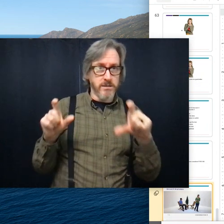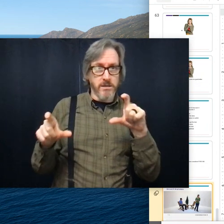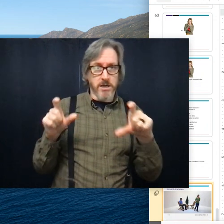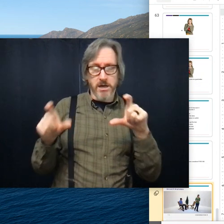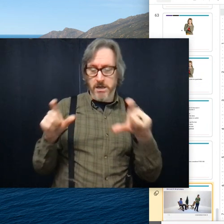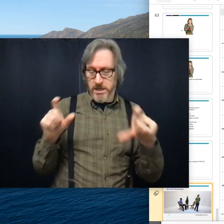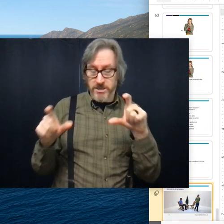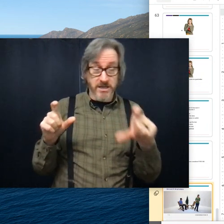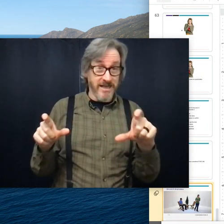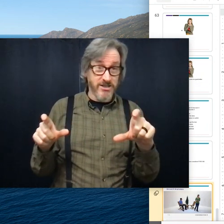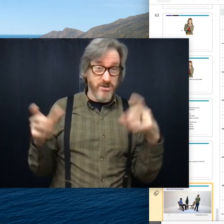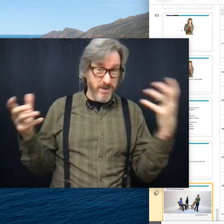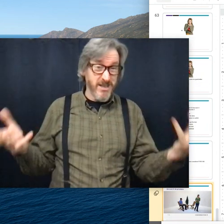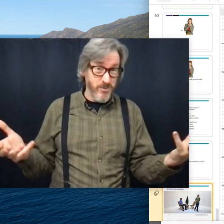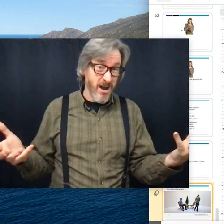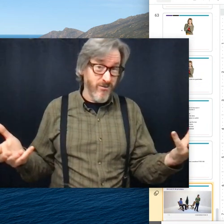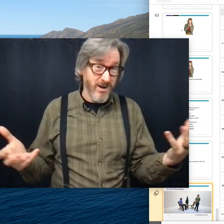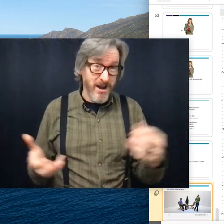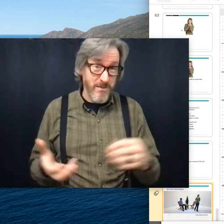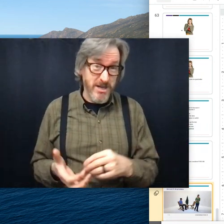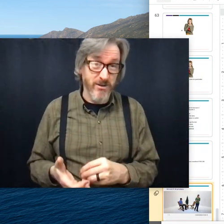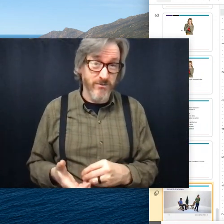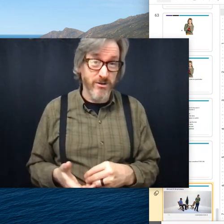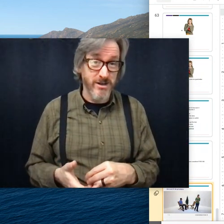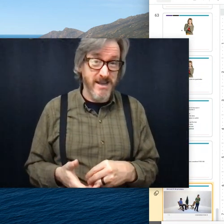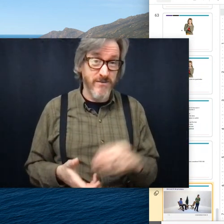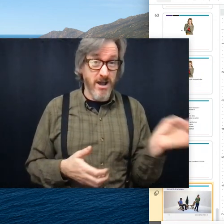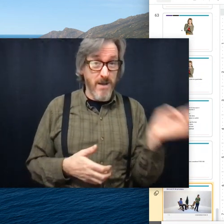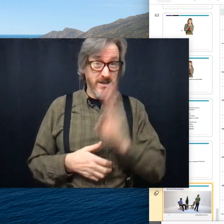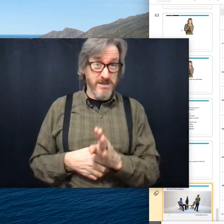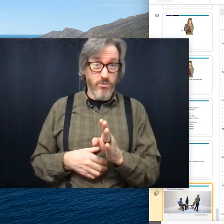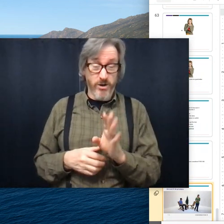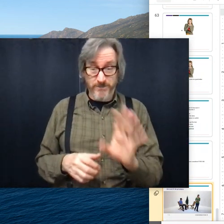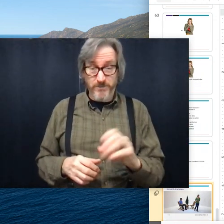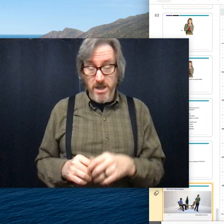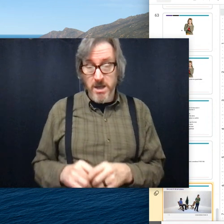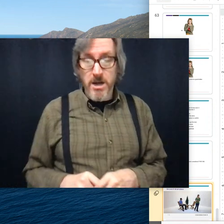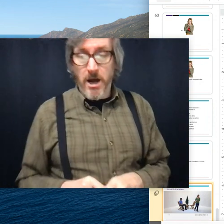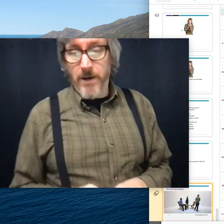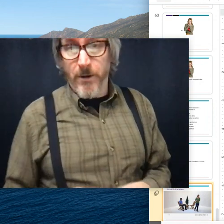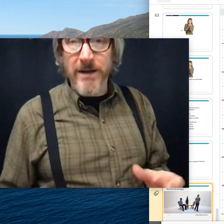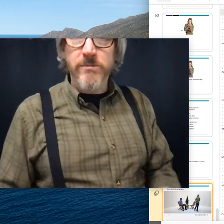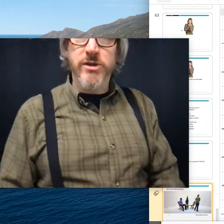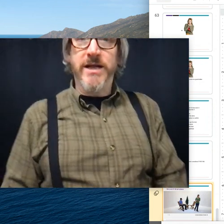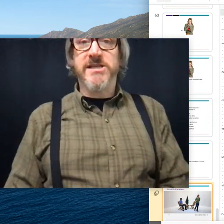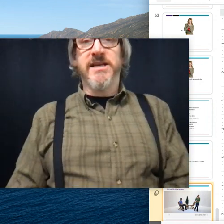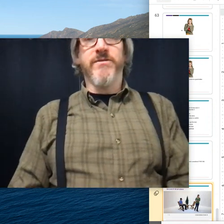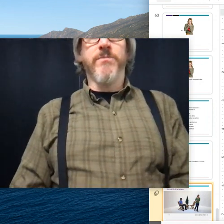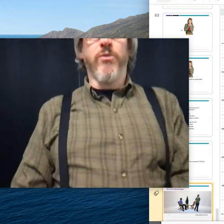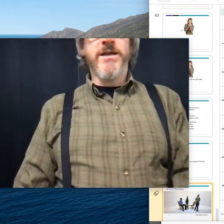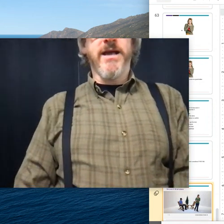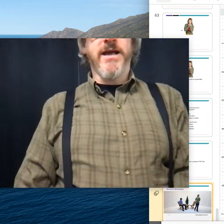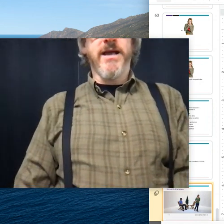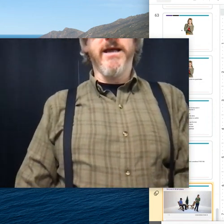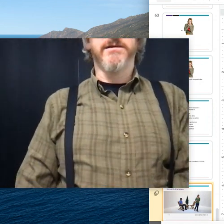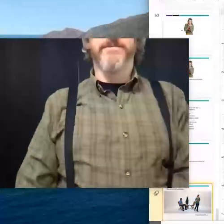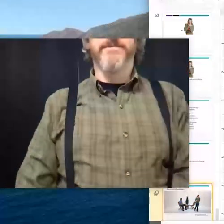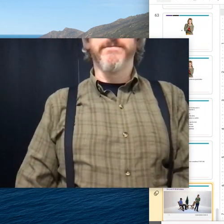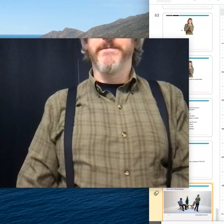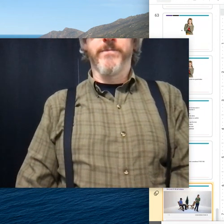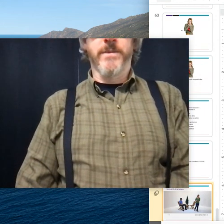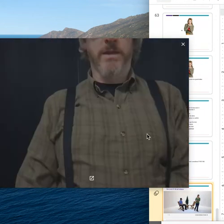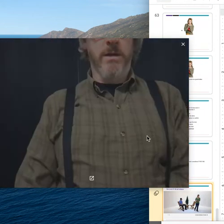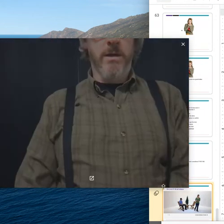uh, into the lectures, because we cover a lot of material for seven up to this point. Um, all right. So that's 7.8.